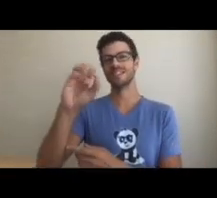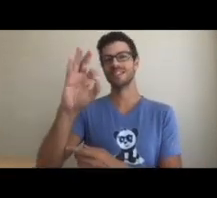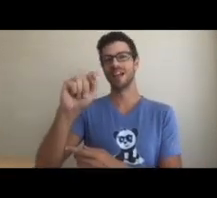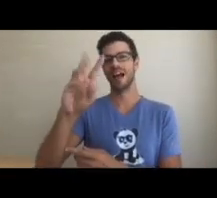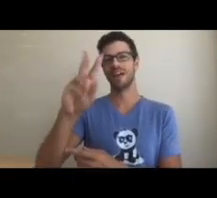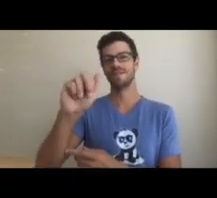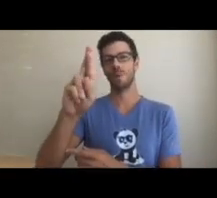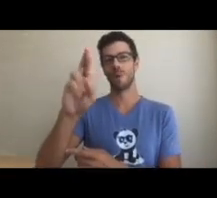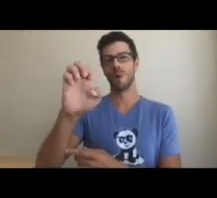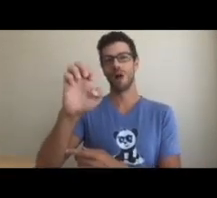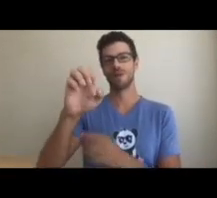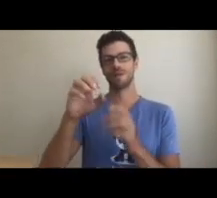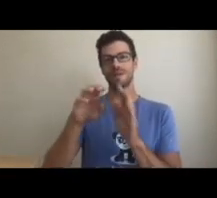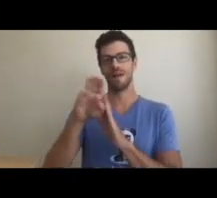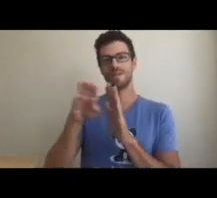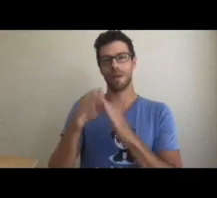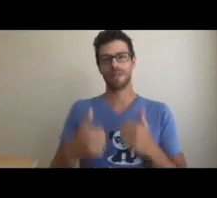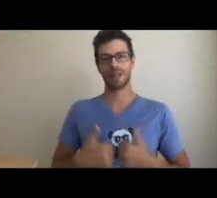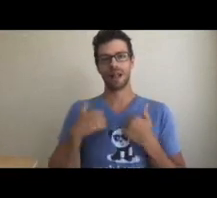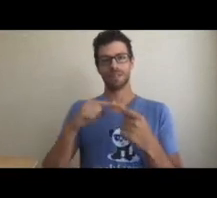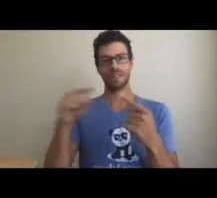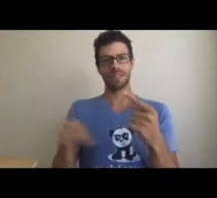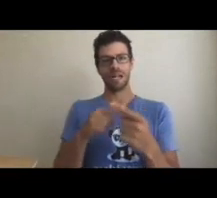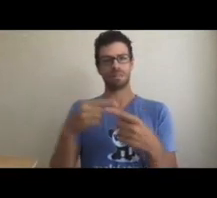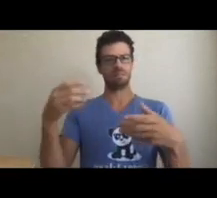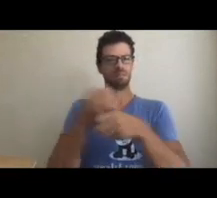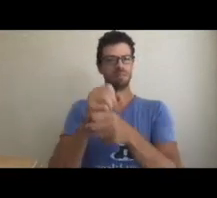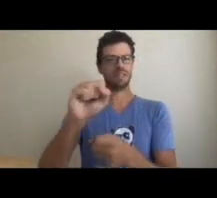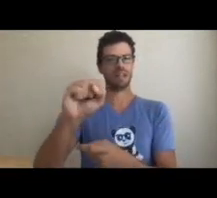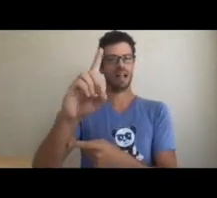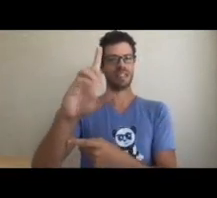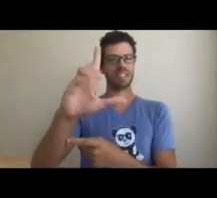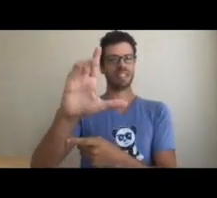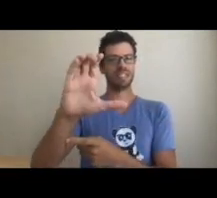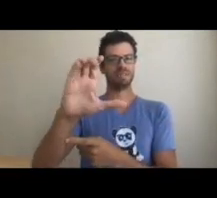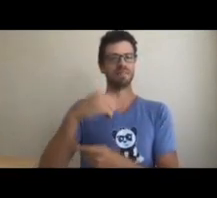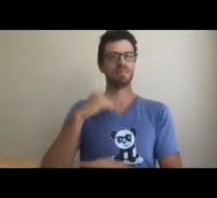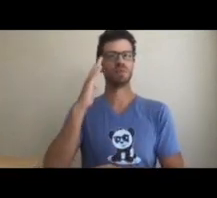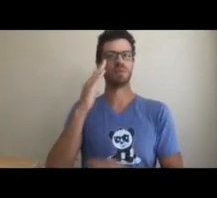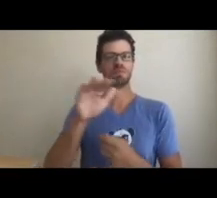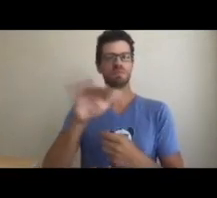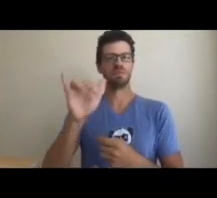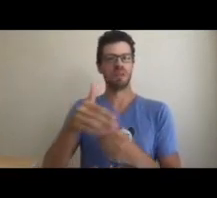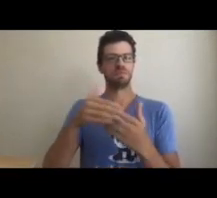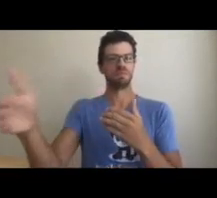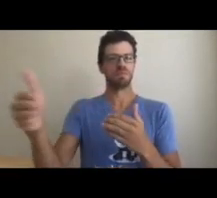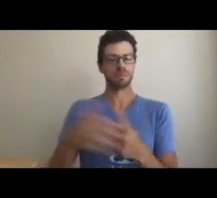Software development life cycle, known as SDLC, which I will use going forward.